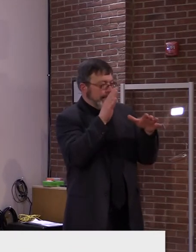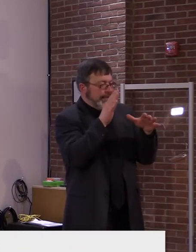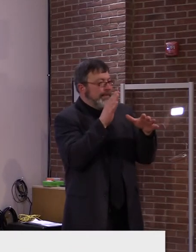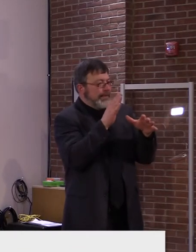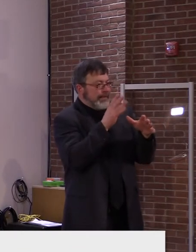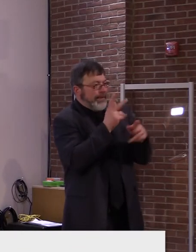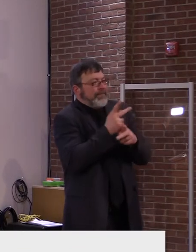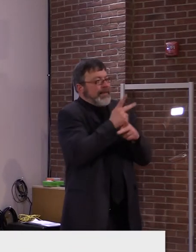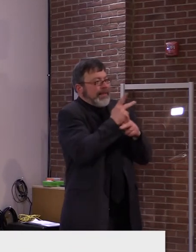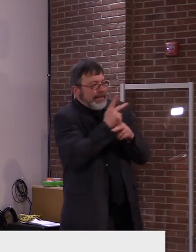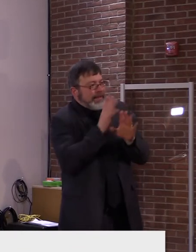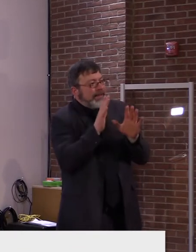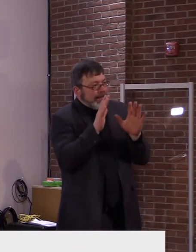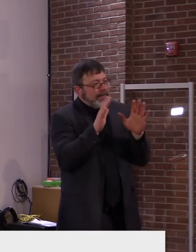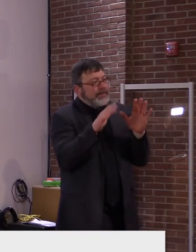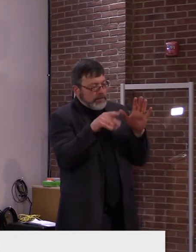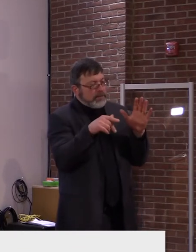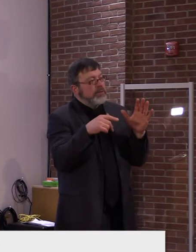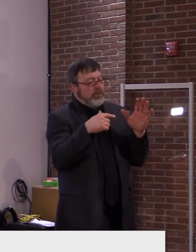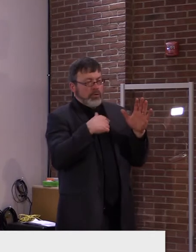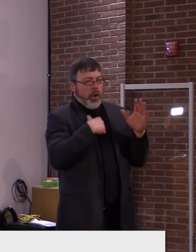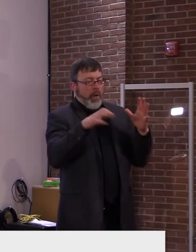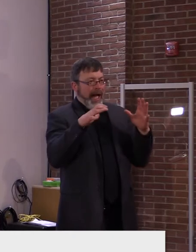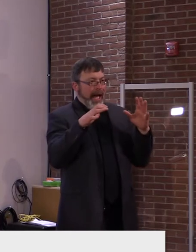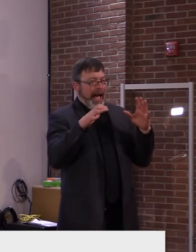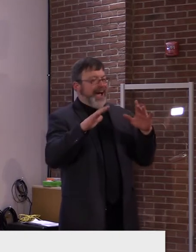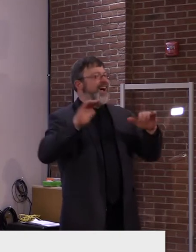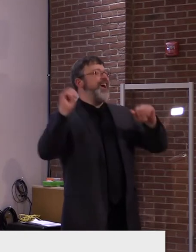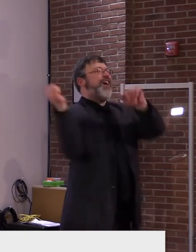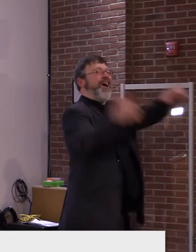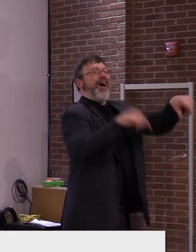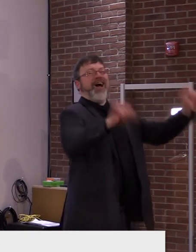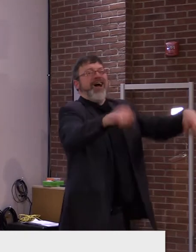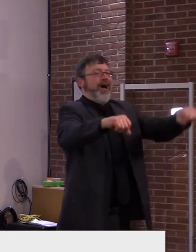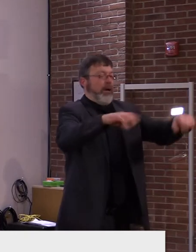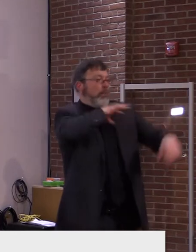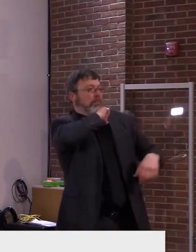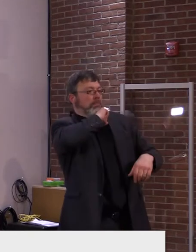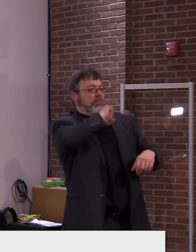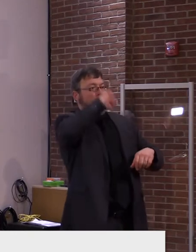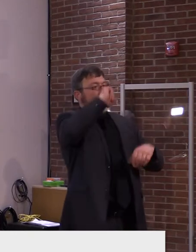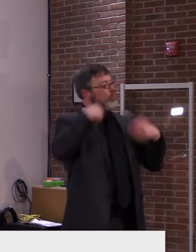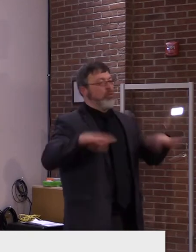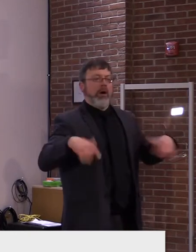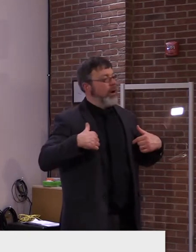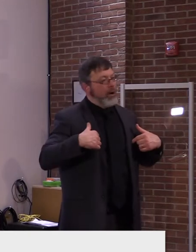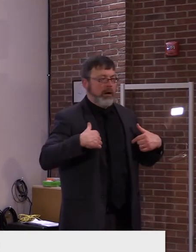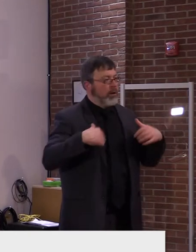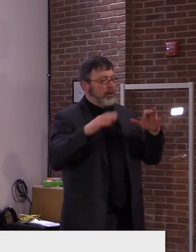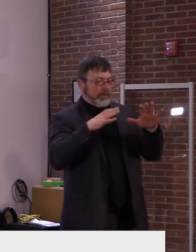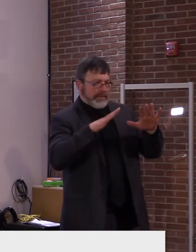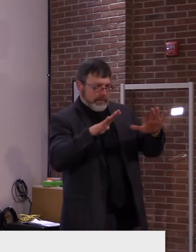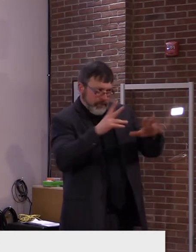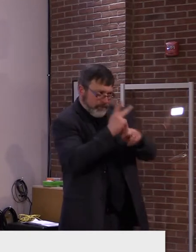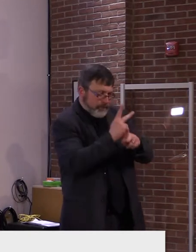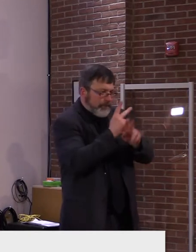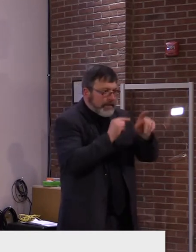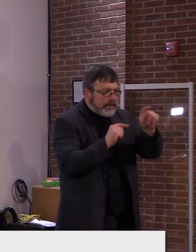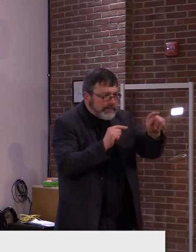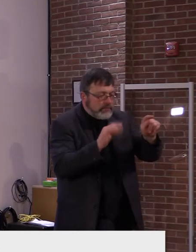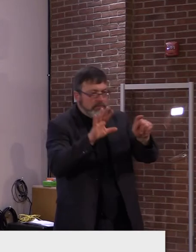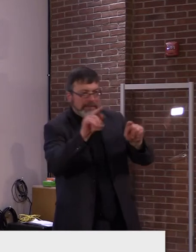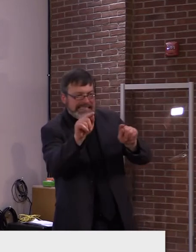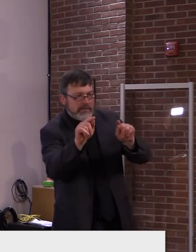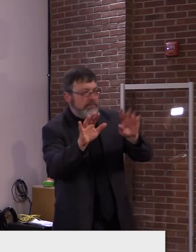don't have to go backwards. We want to keep moving forward and that's what we've done since the very beginning. it's, it's, um, I believe has,